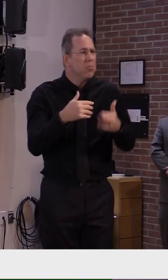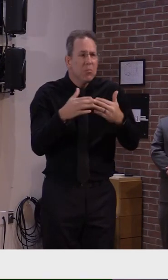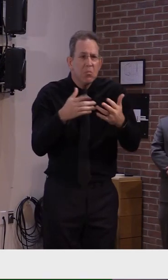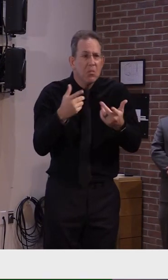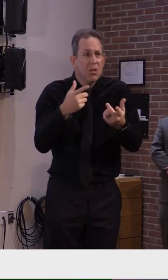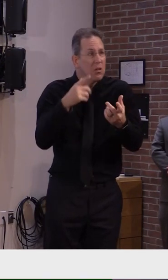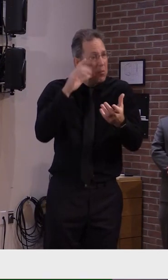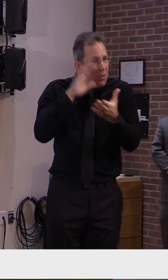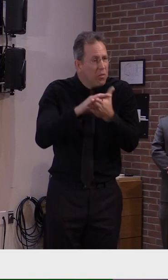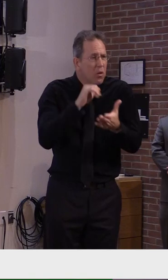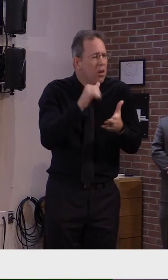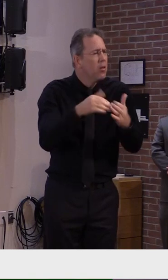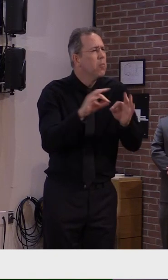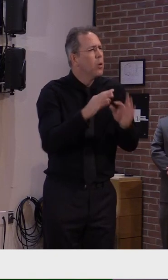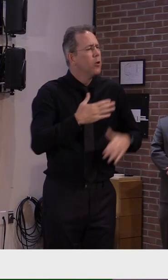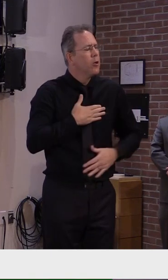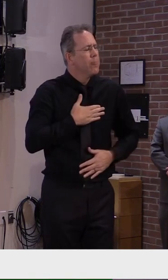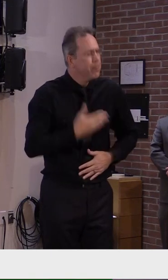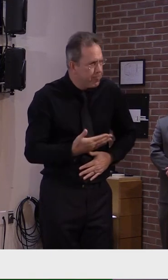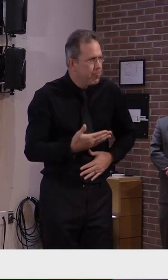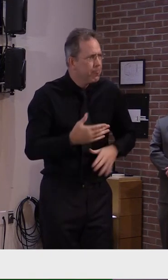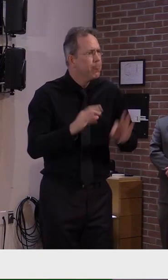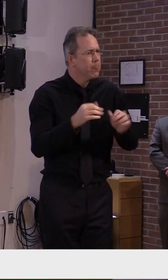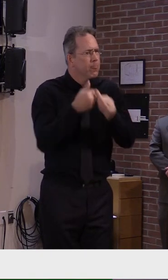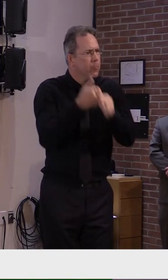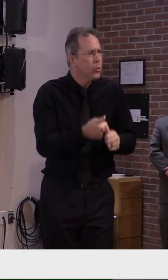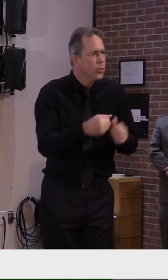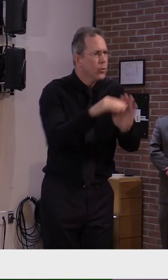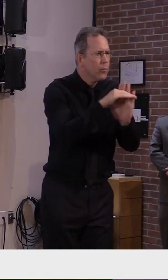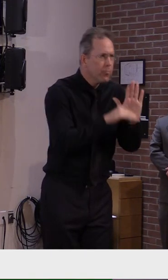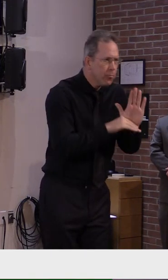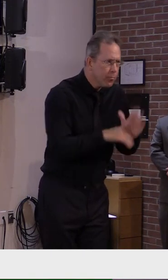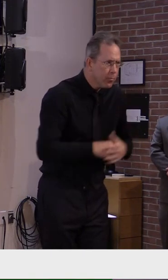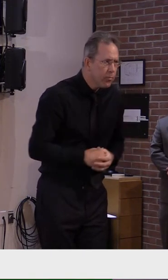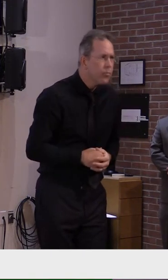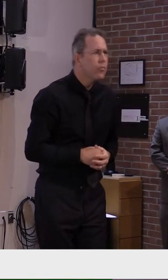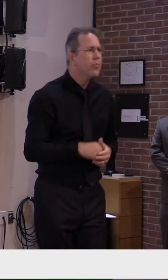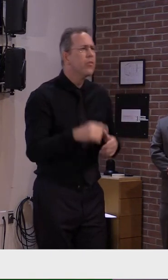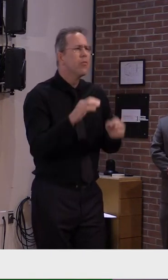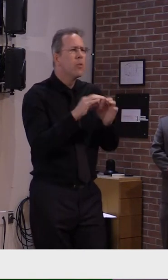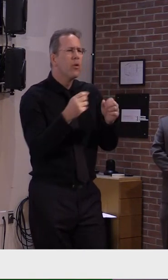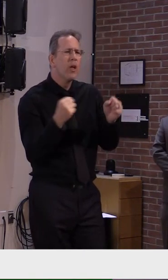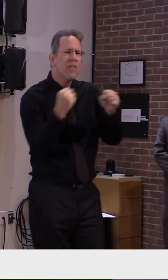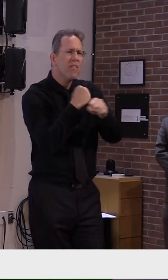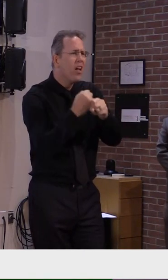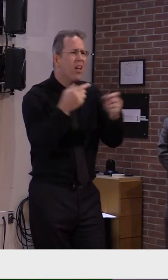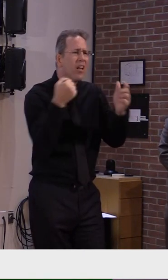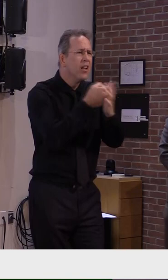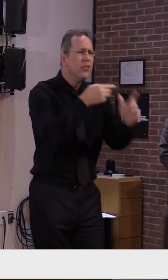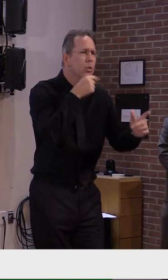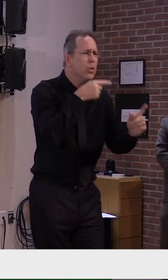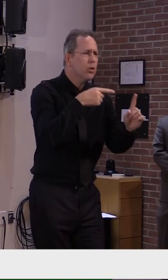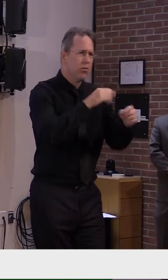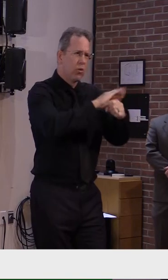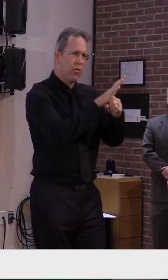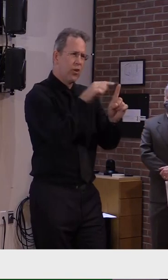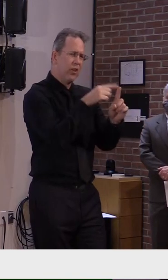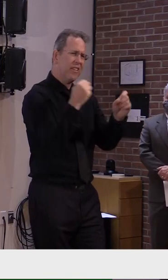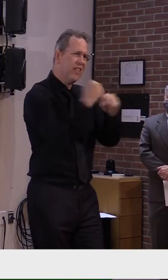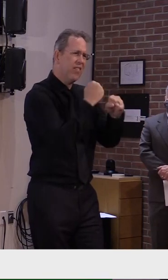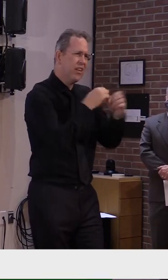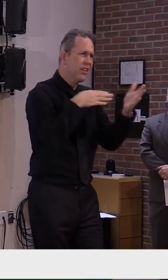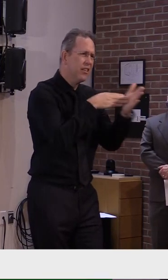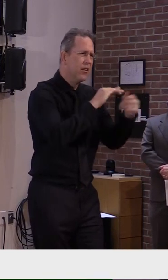Patriots also stand up and fight when our nation's health and security is threatened. And right now,